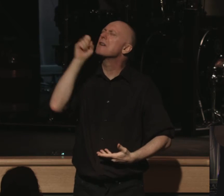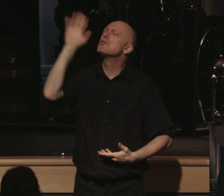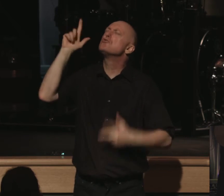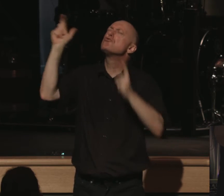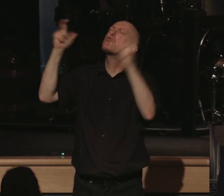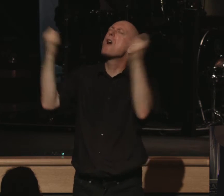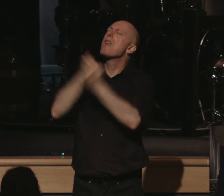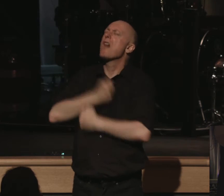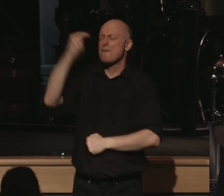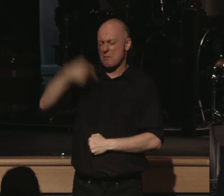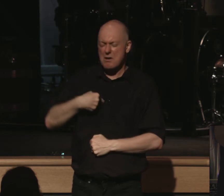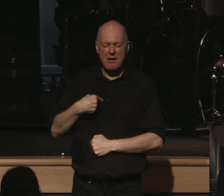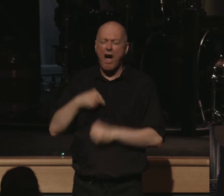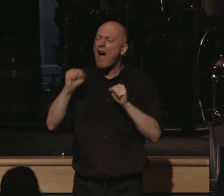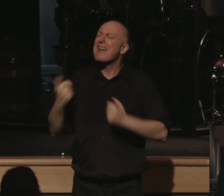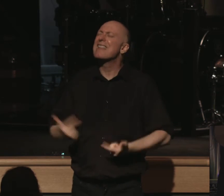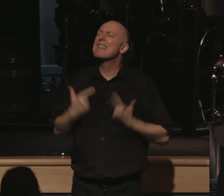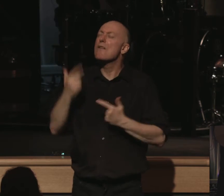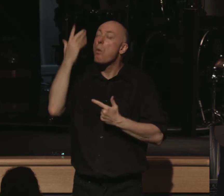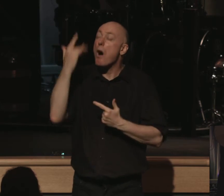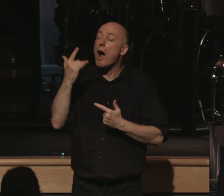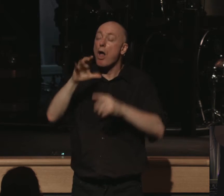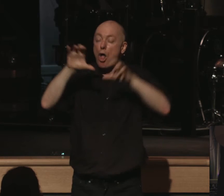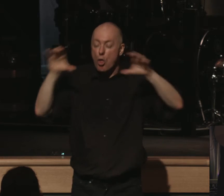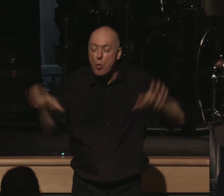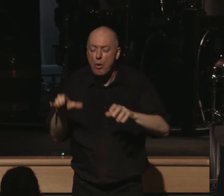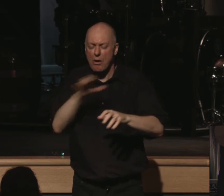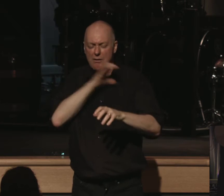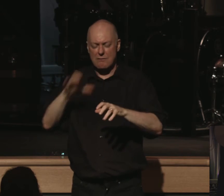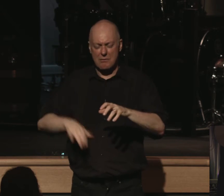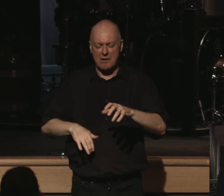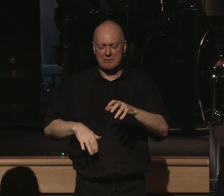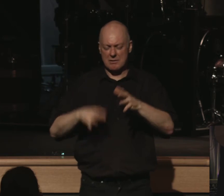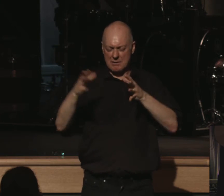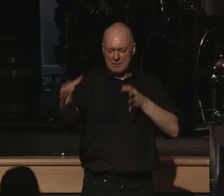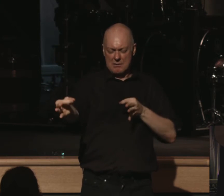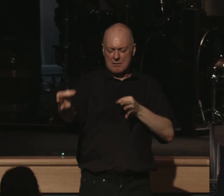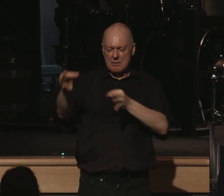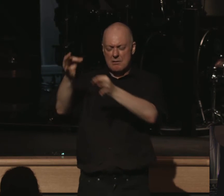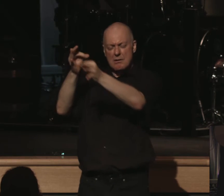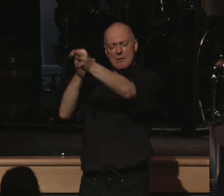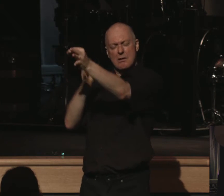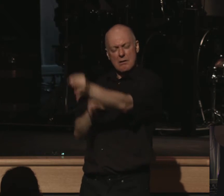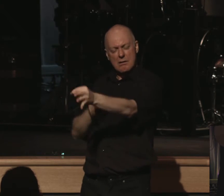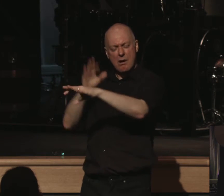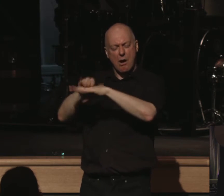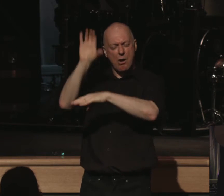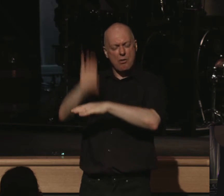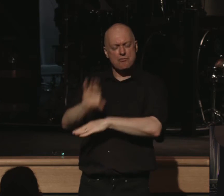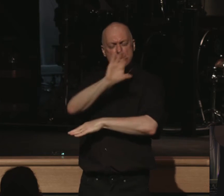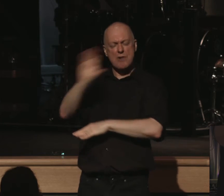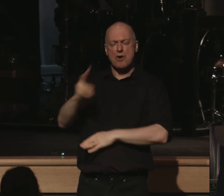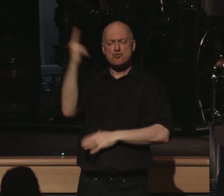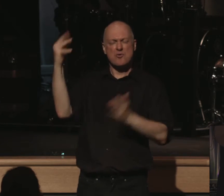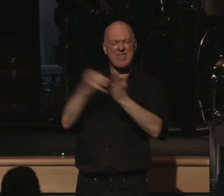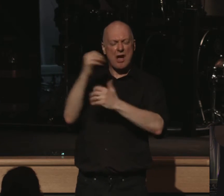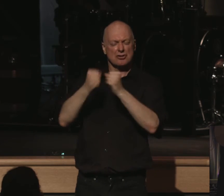love for me, I can live today because of the worth of Christ that's been exchanged in my place upon a cross 2,000 years ago.